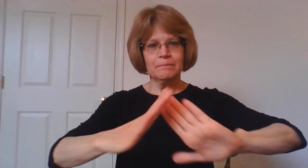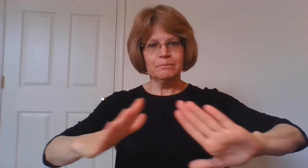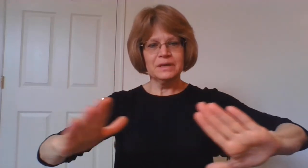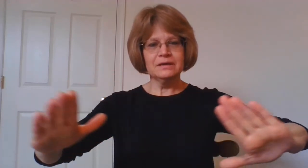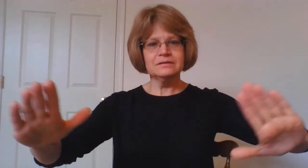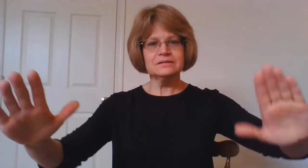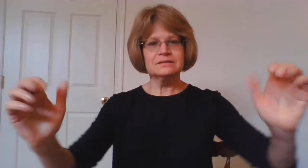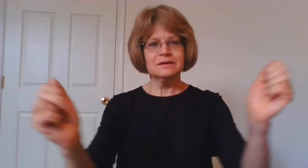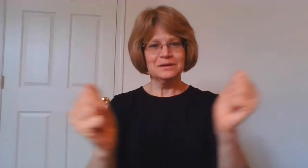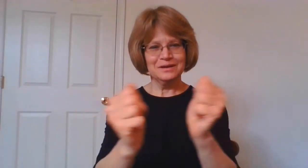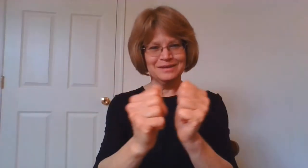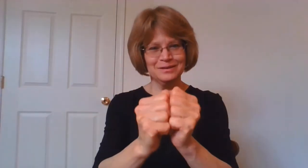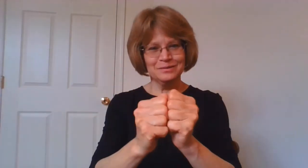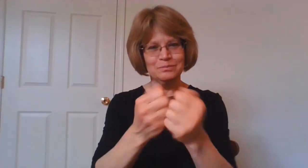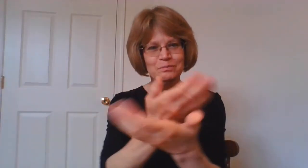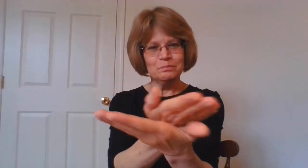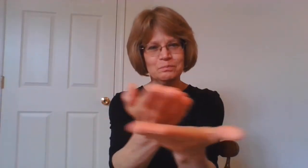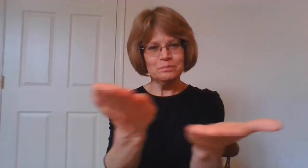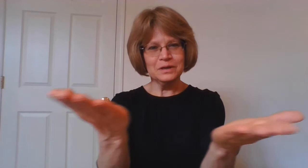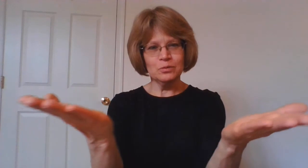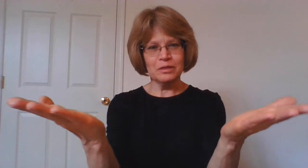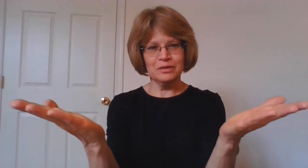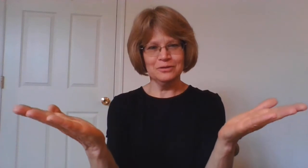Peace. Be with you.